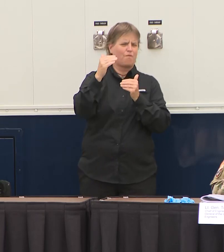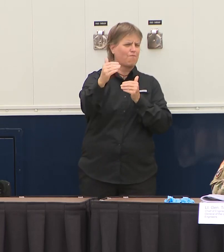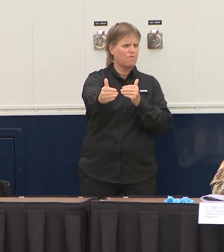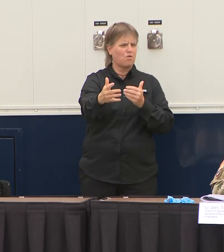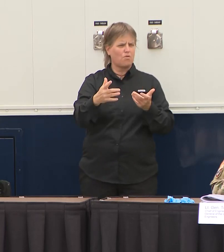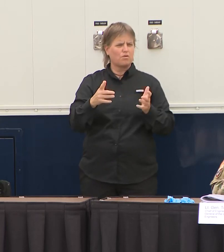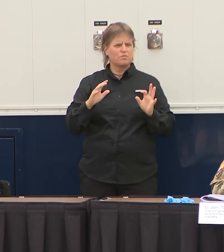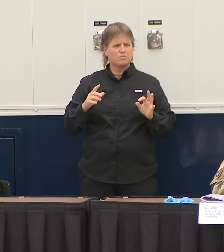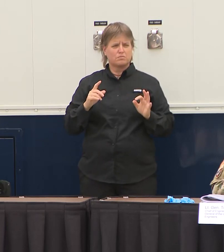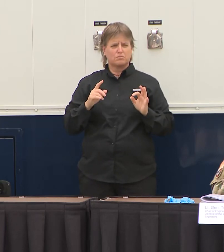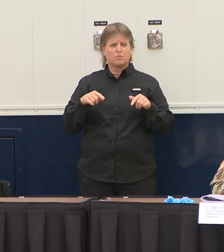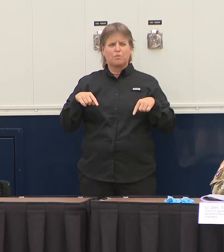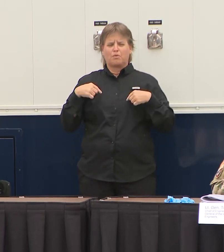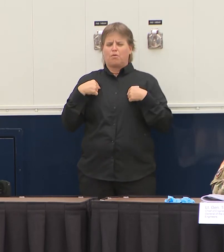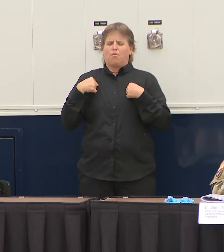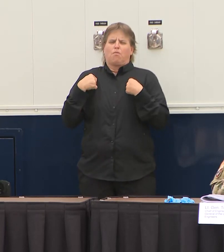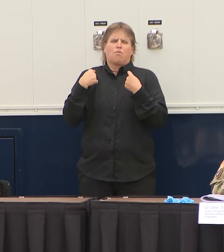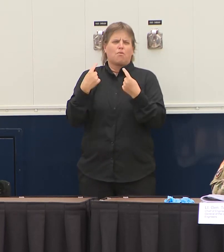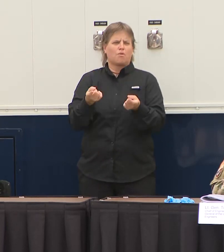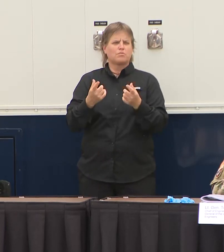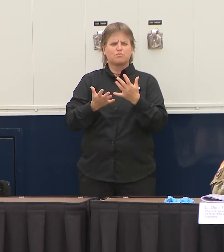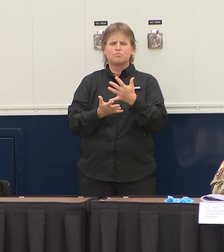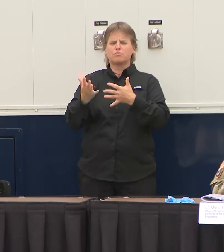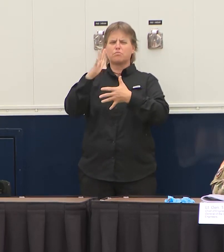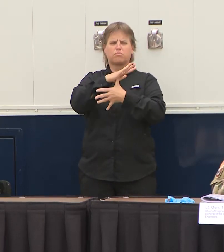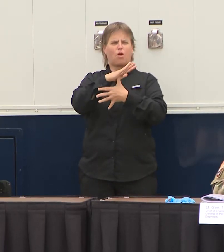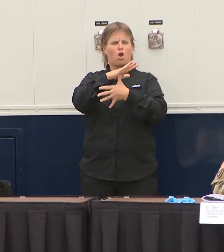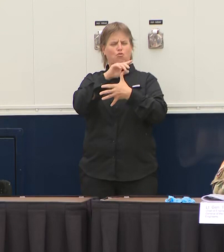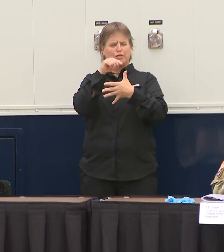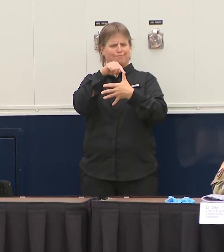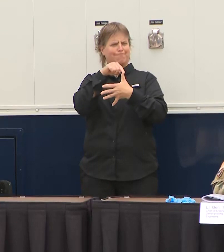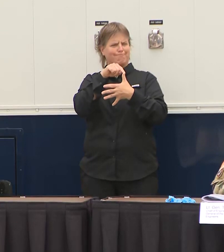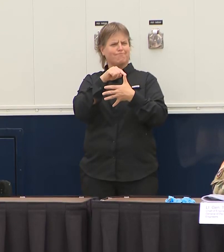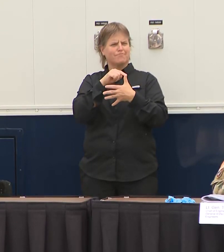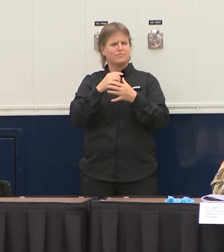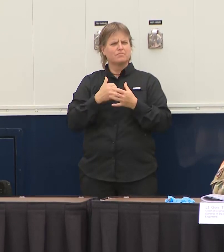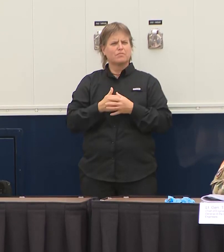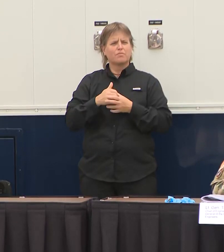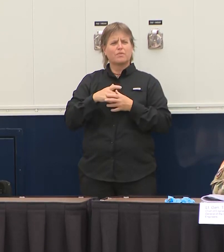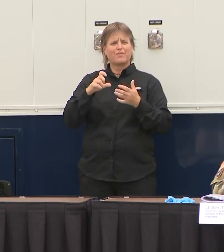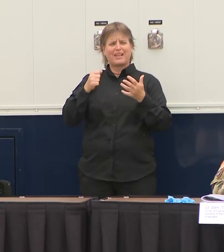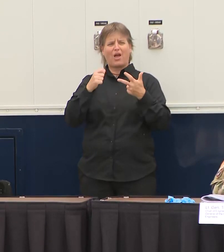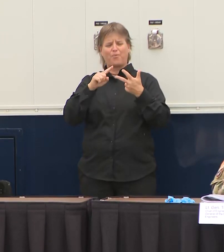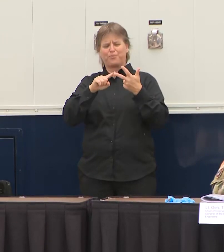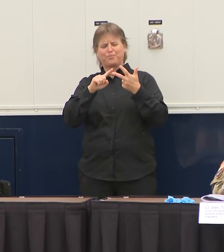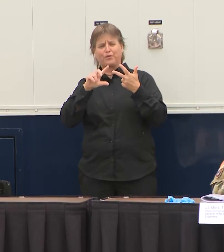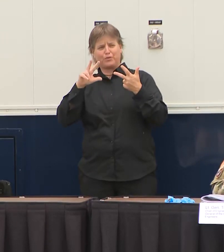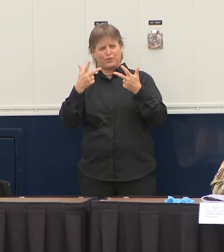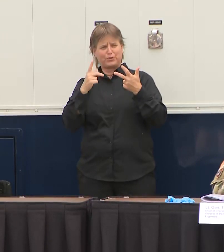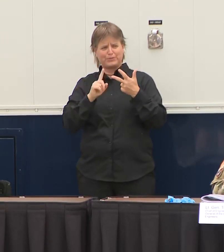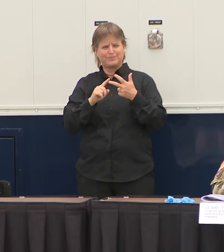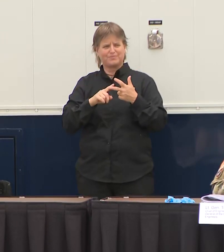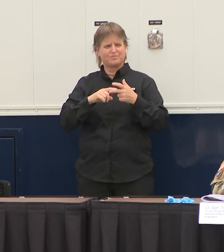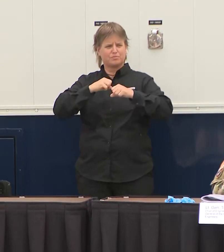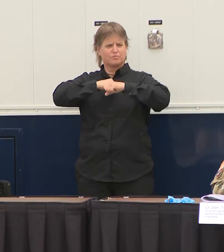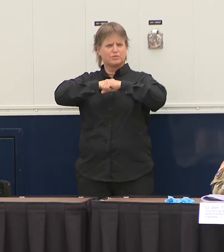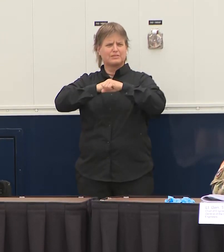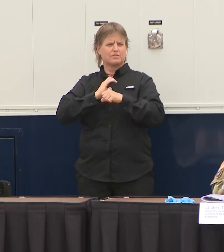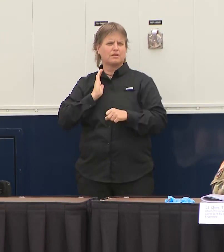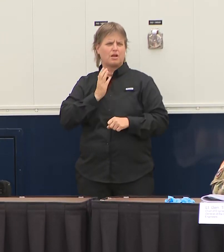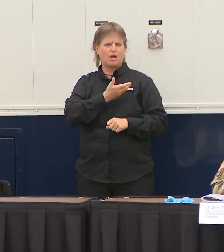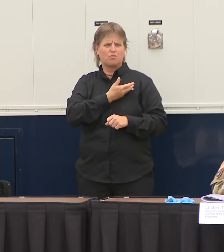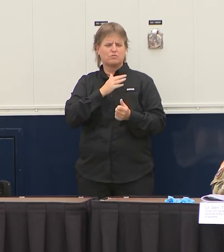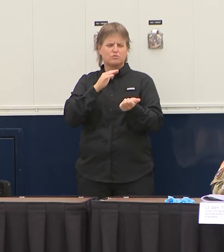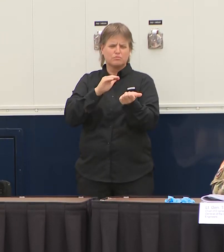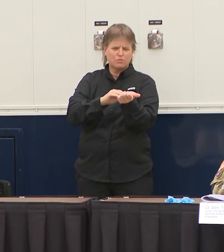priority for us the third priority is one of the reasons why we're here today we want to protect our health care workers who are on the